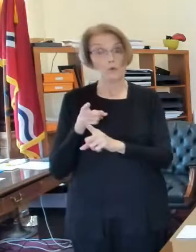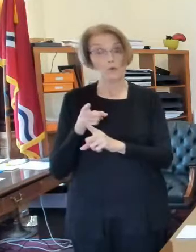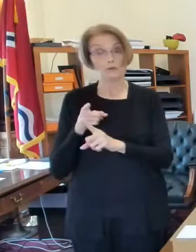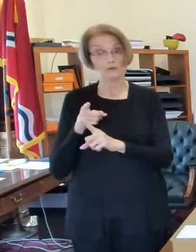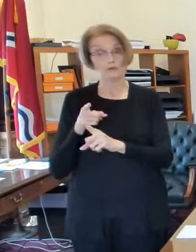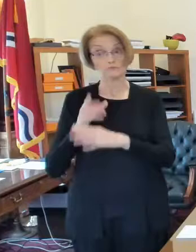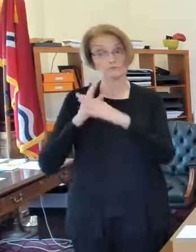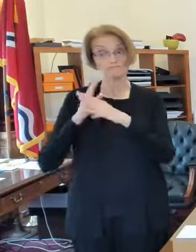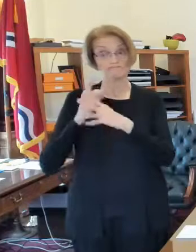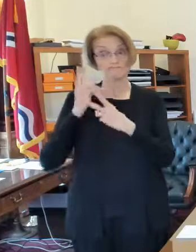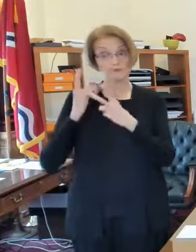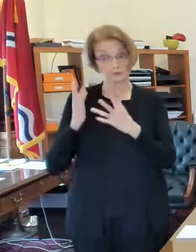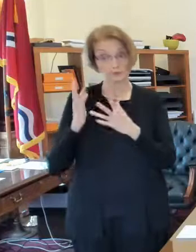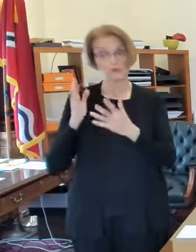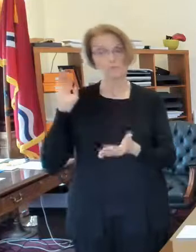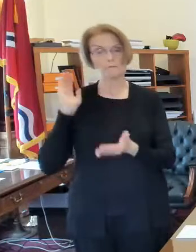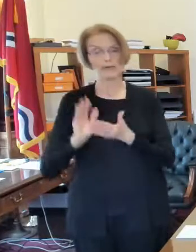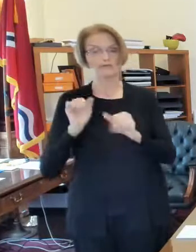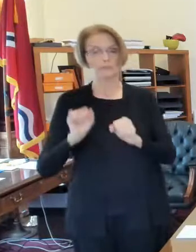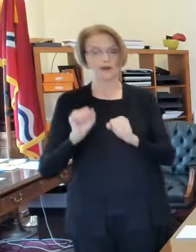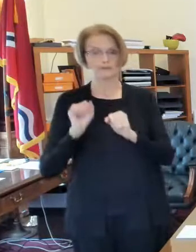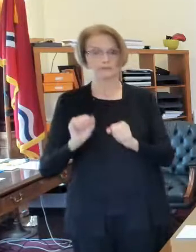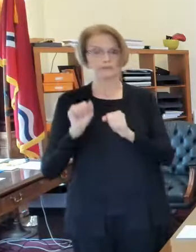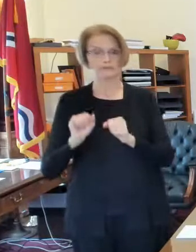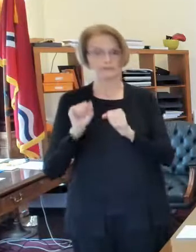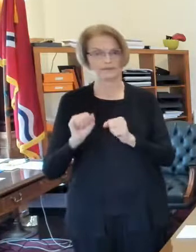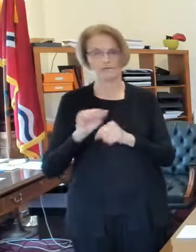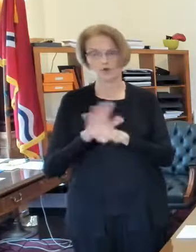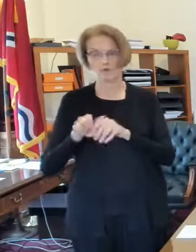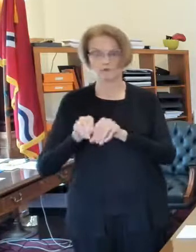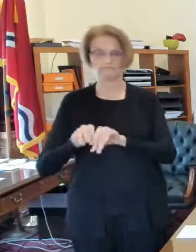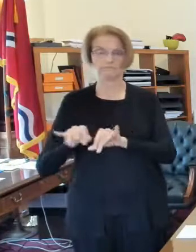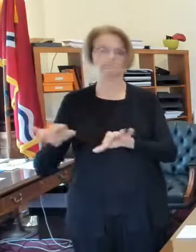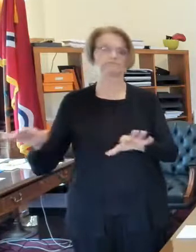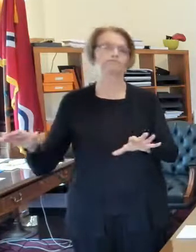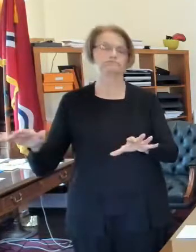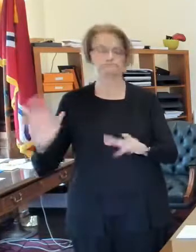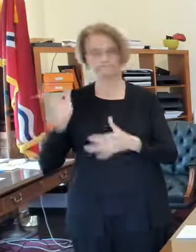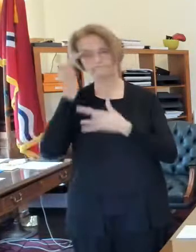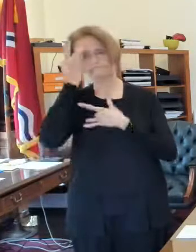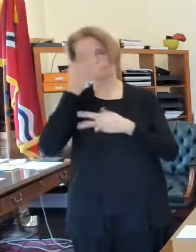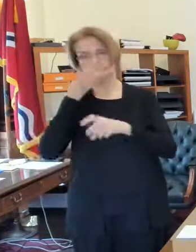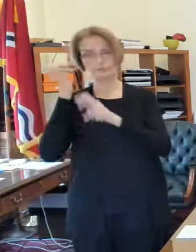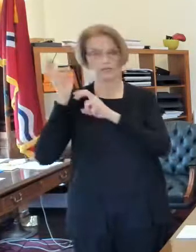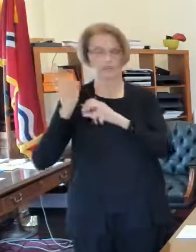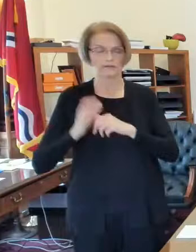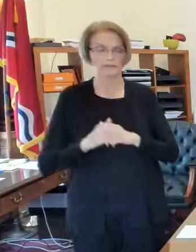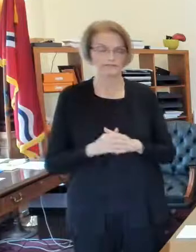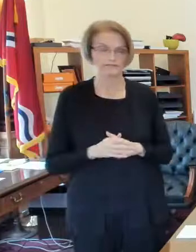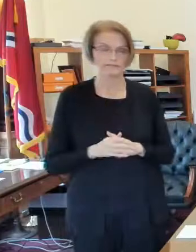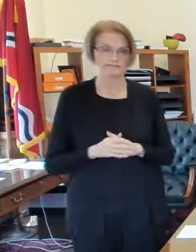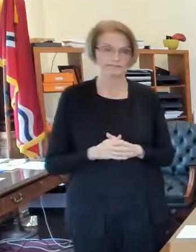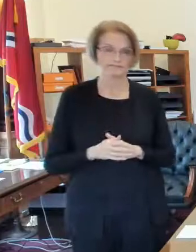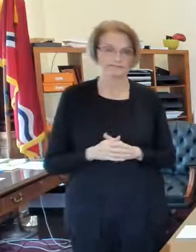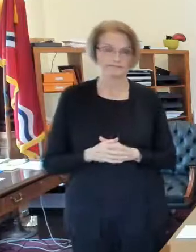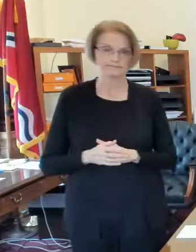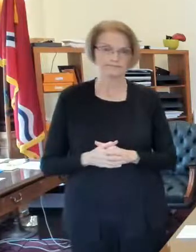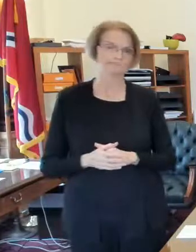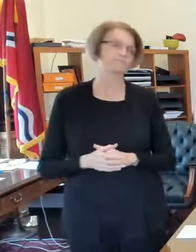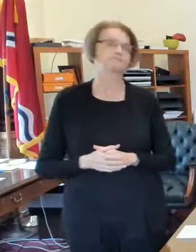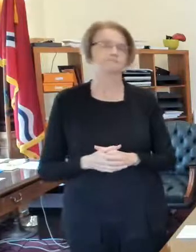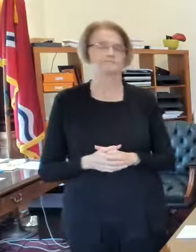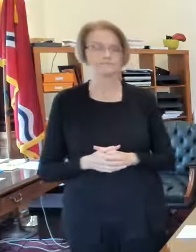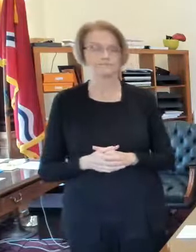facilities is to reduce the potential um for their clients or their residents being exposed to covid 19 and having severe complications